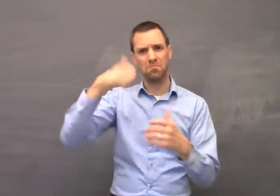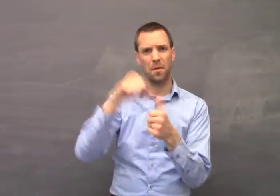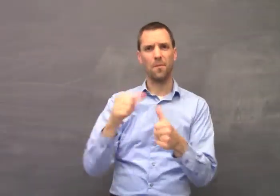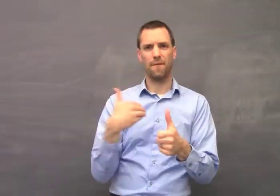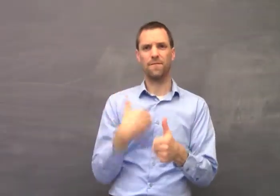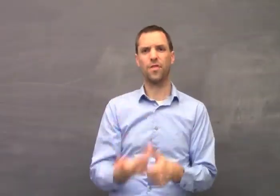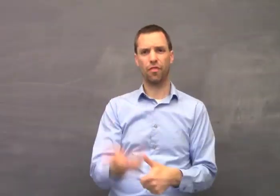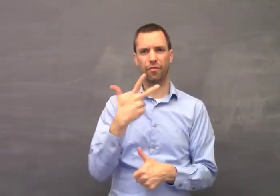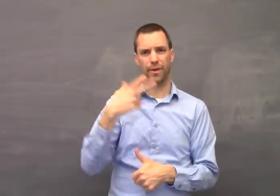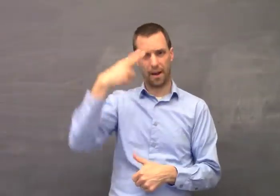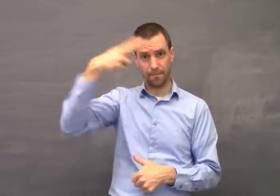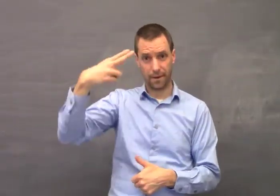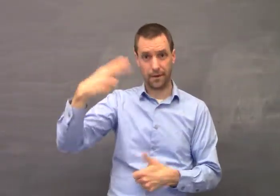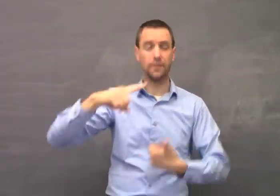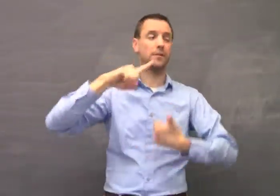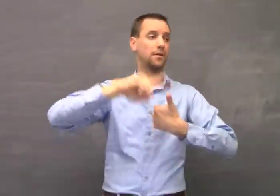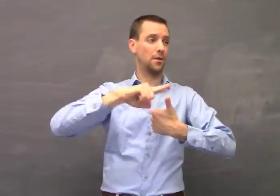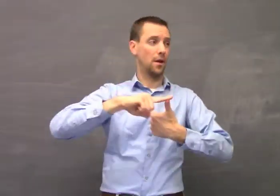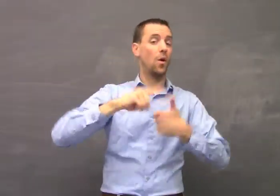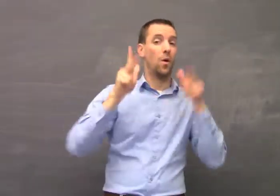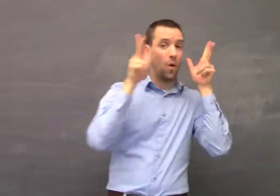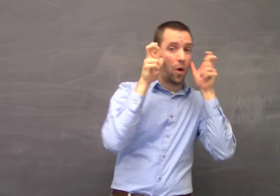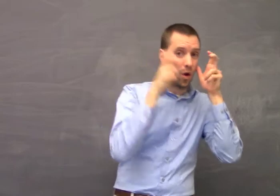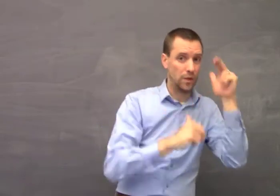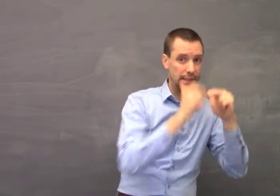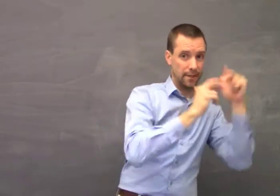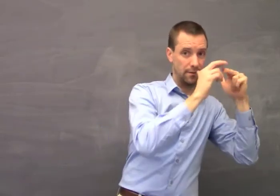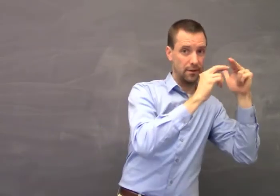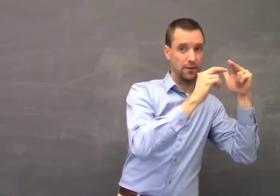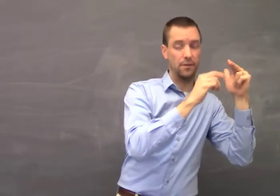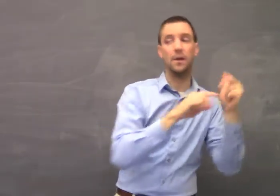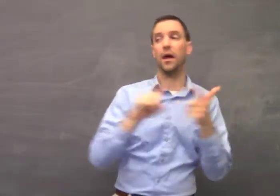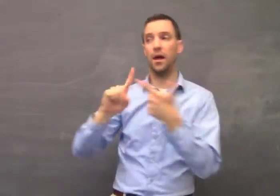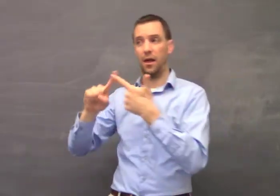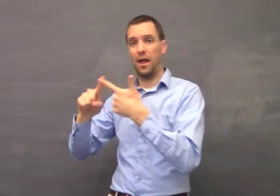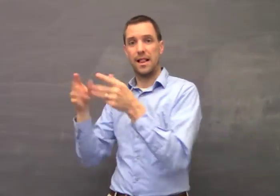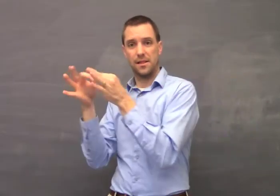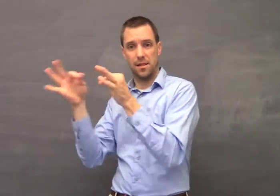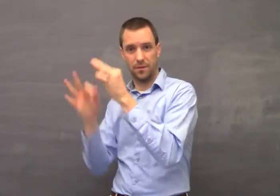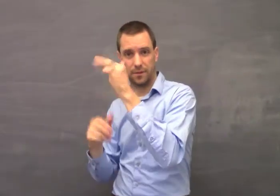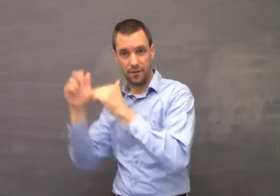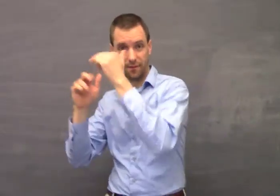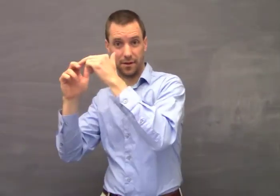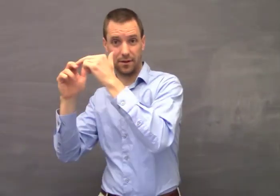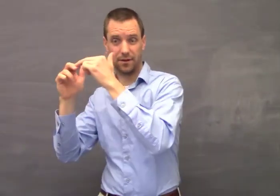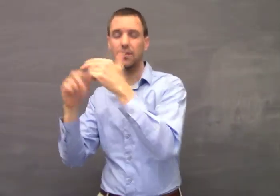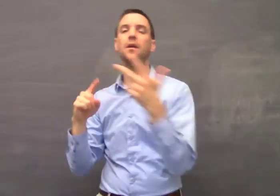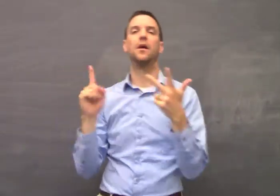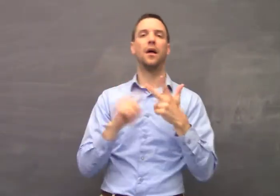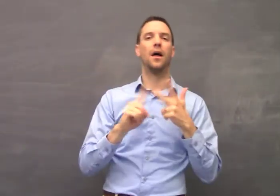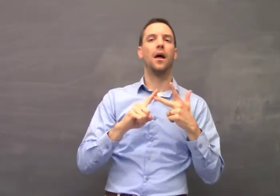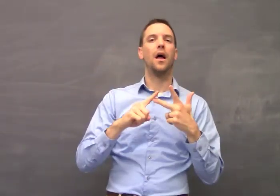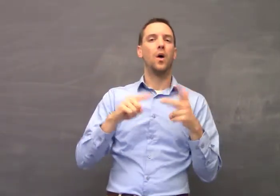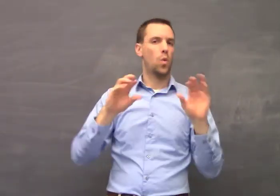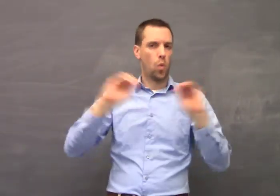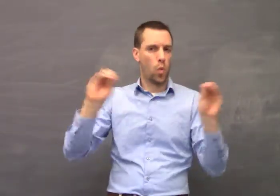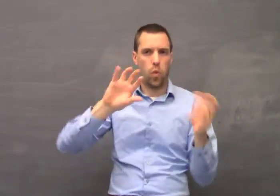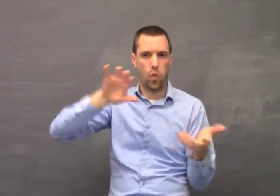results, well, we have these three hypotheses, auditory scaffolding, language scaffolding, and no disruption.